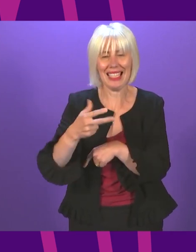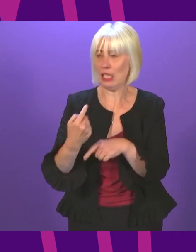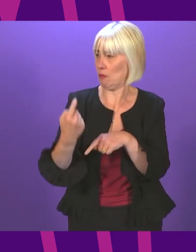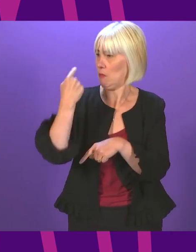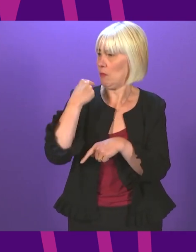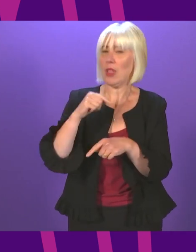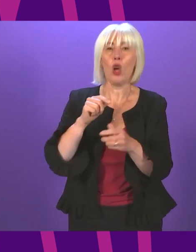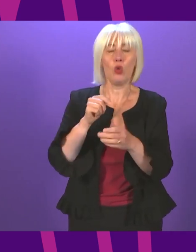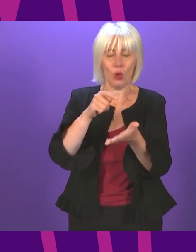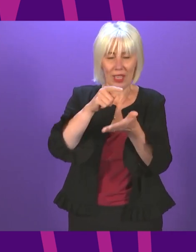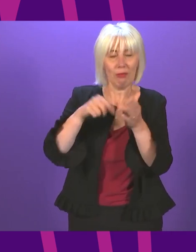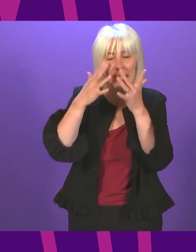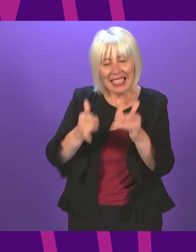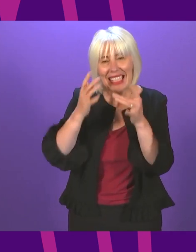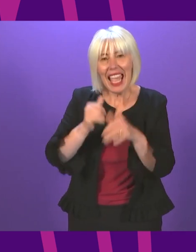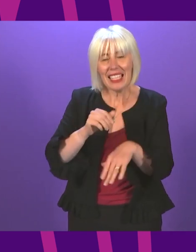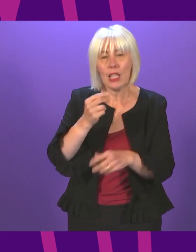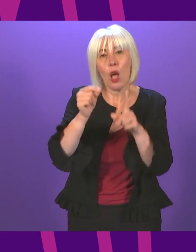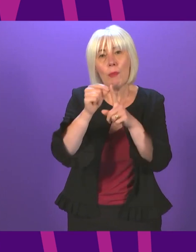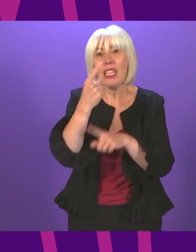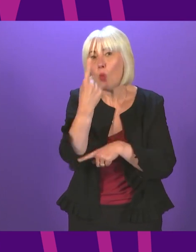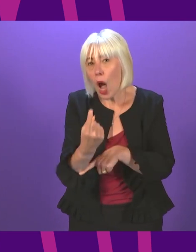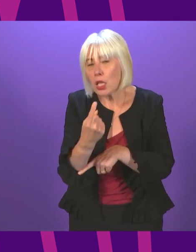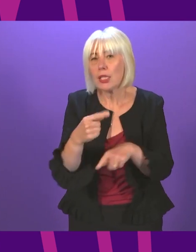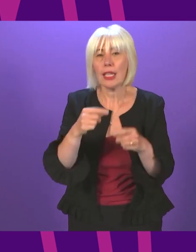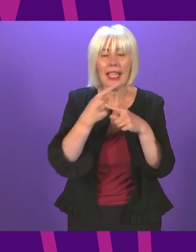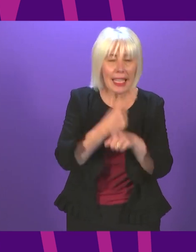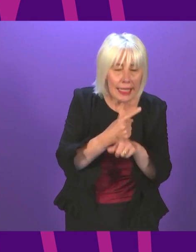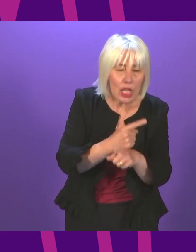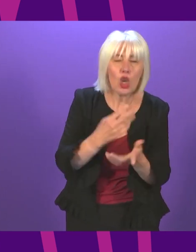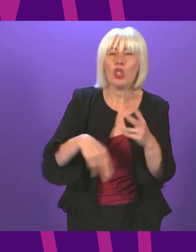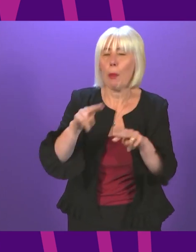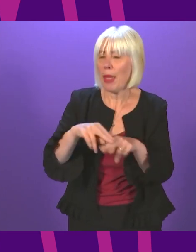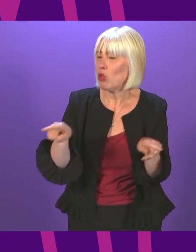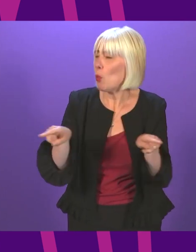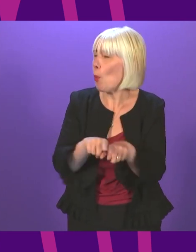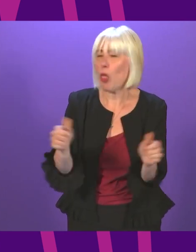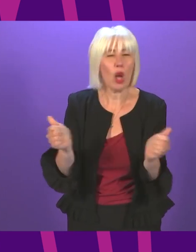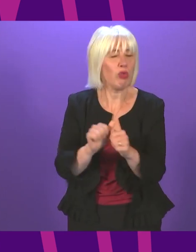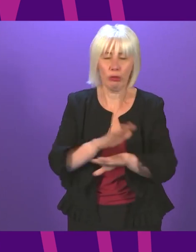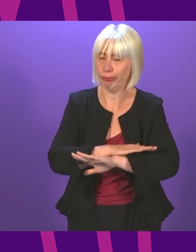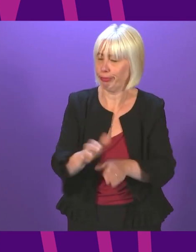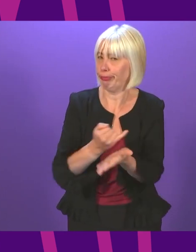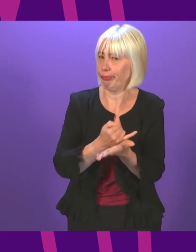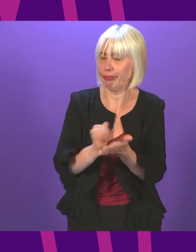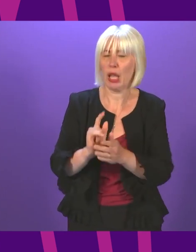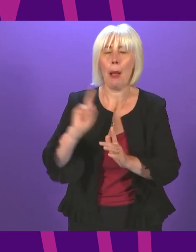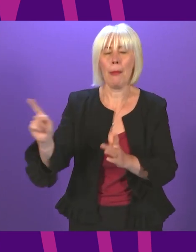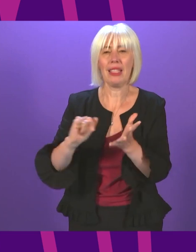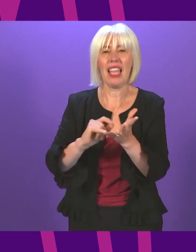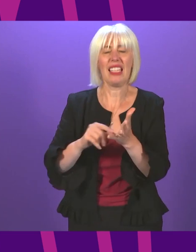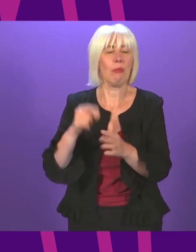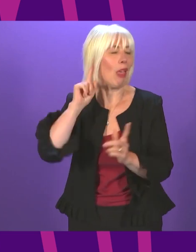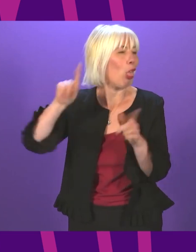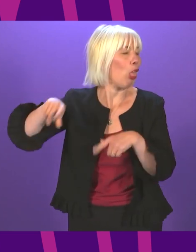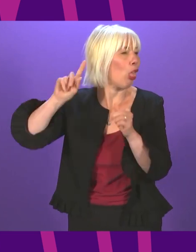majority backed by teachers and by parents to that end, one which the SNP government chose to roundly ignore. The First